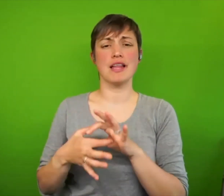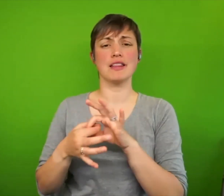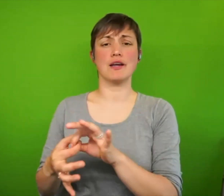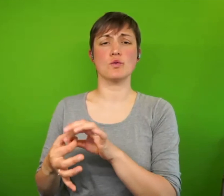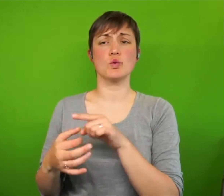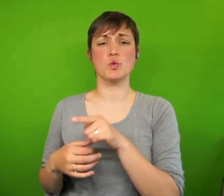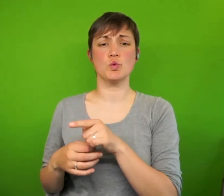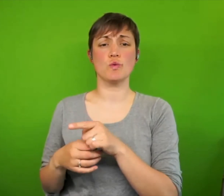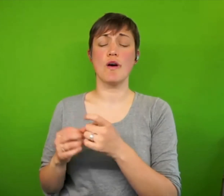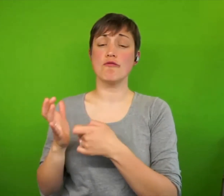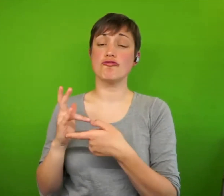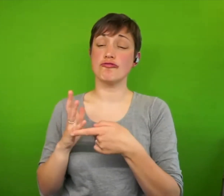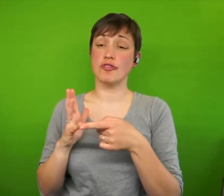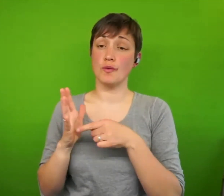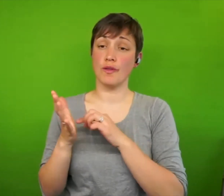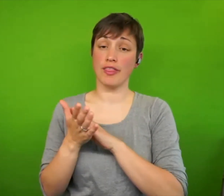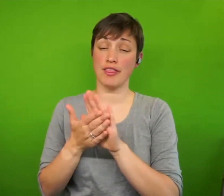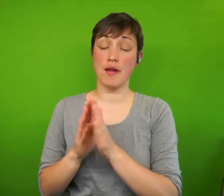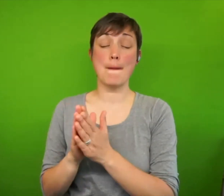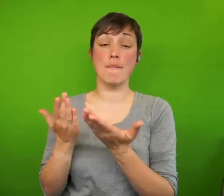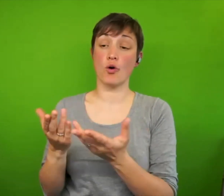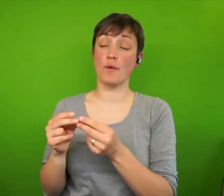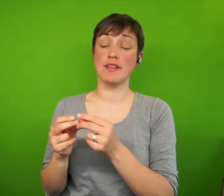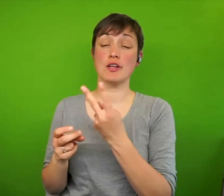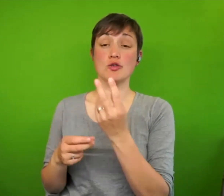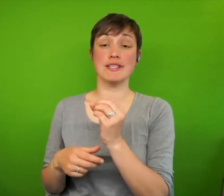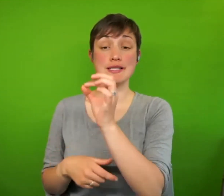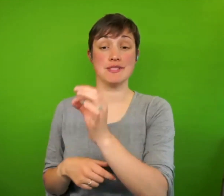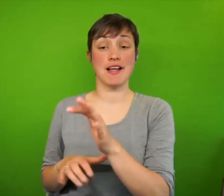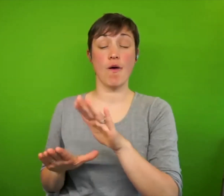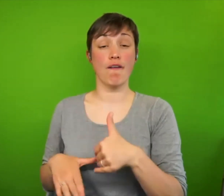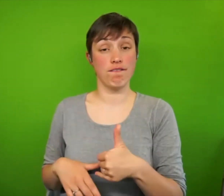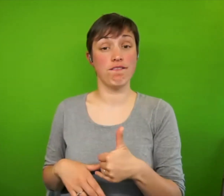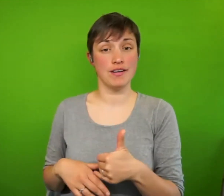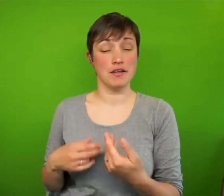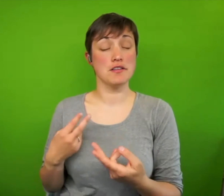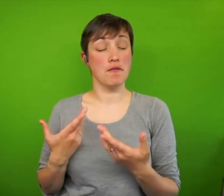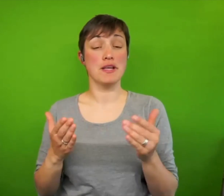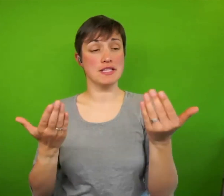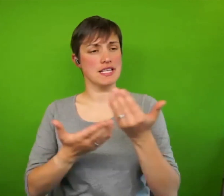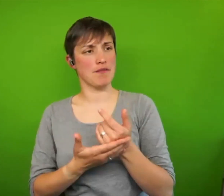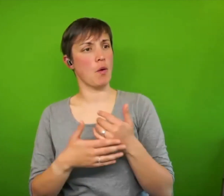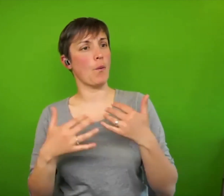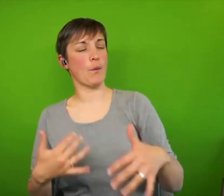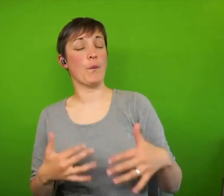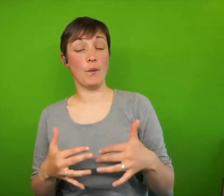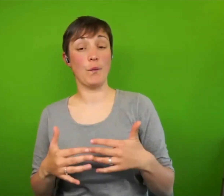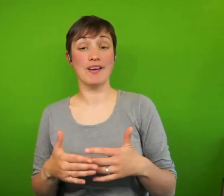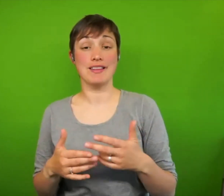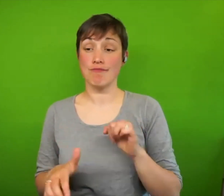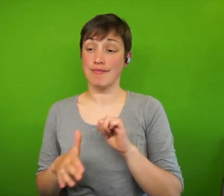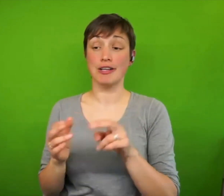discount. So, I strongly urge you, if you've been inspired by tonight's talk, to buy a copy of the book, and there's a discount available